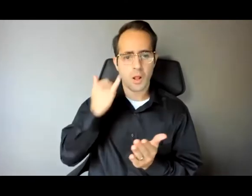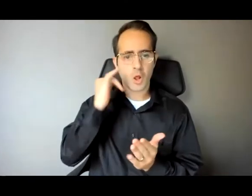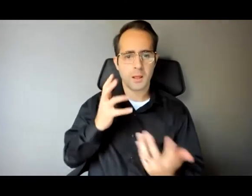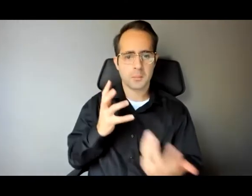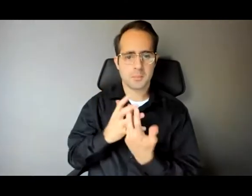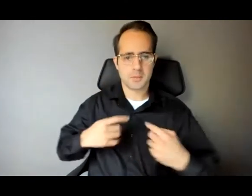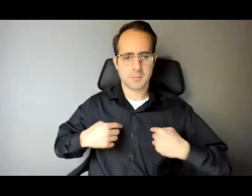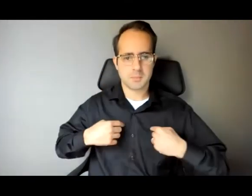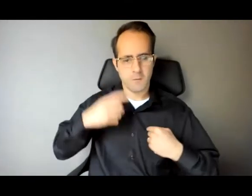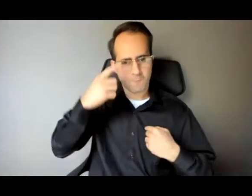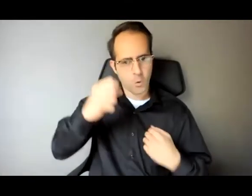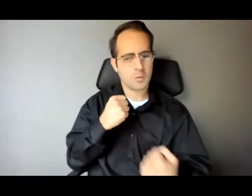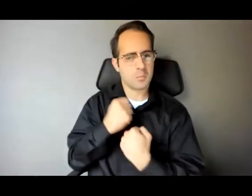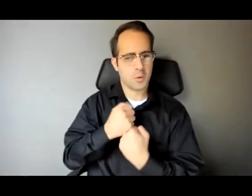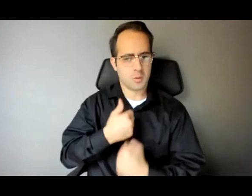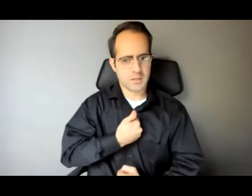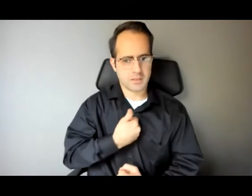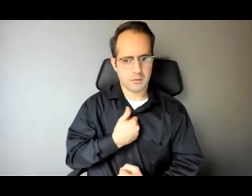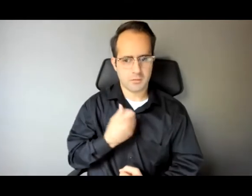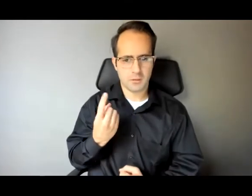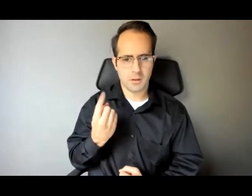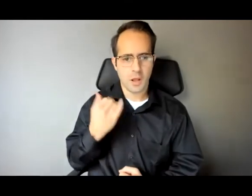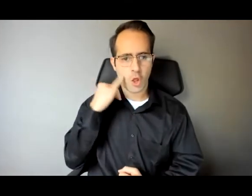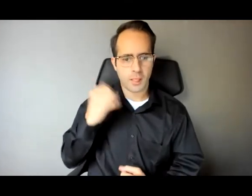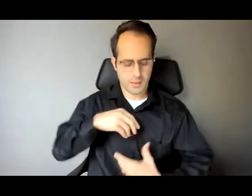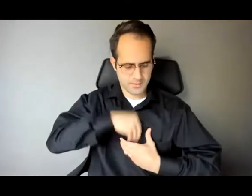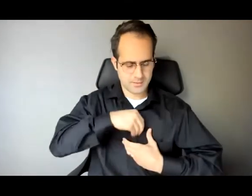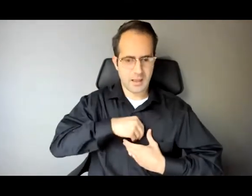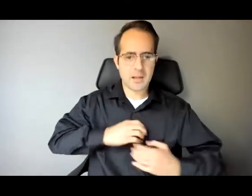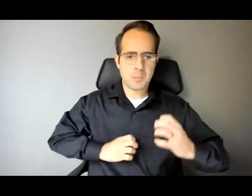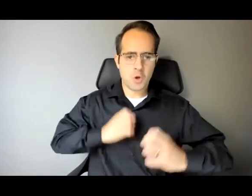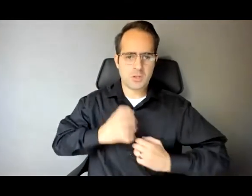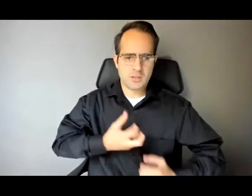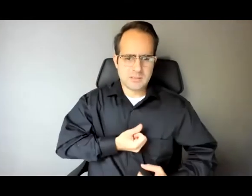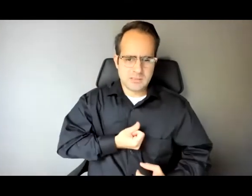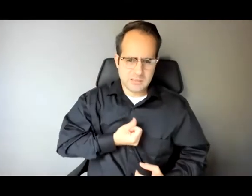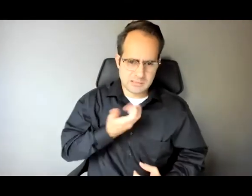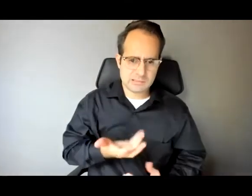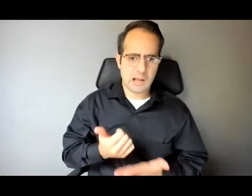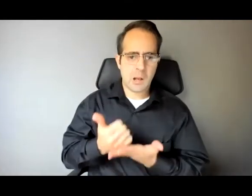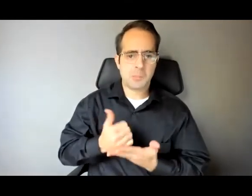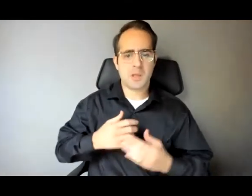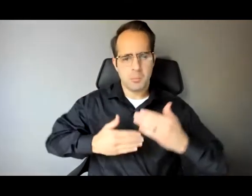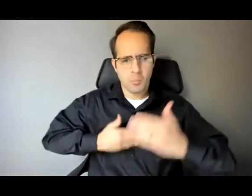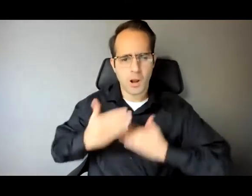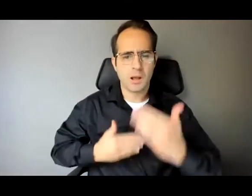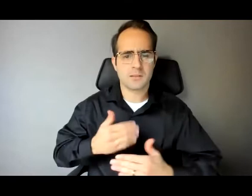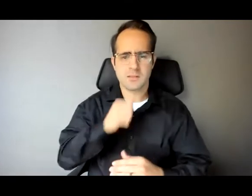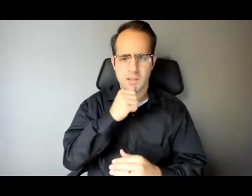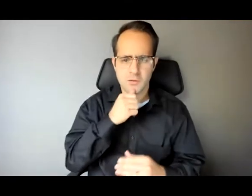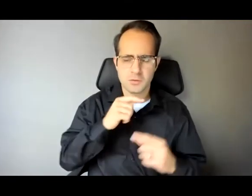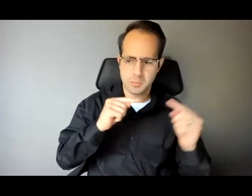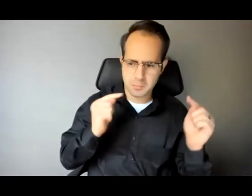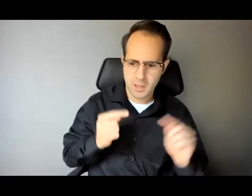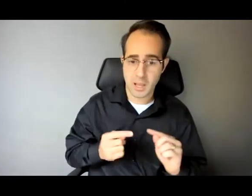writing the book was cathartic it helped me to process a lot of the pain I've gone through but also the pain I've caused other people